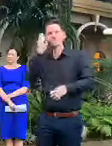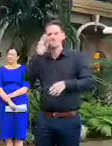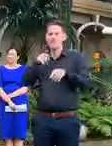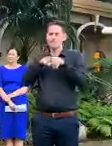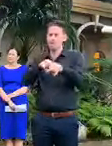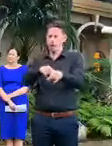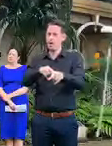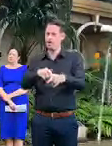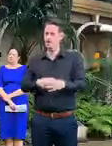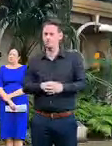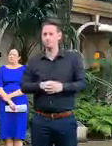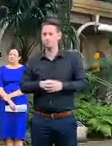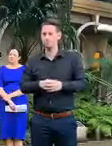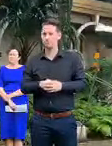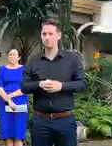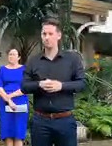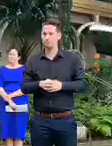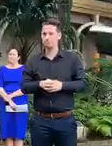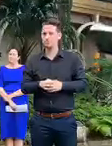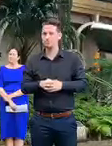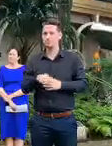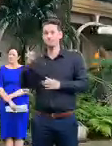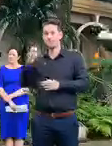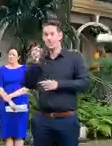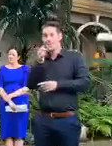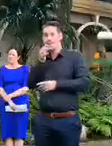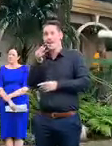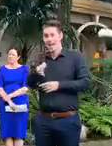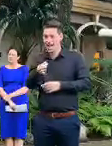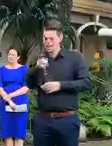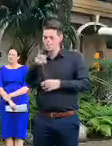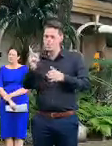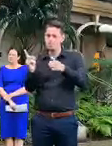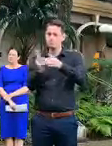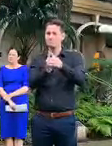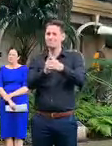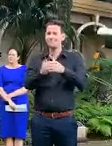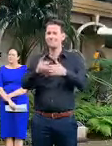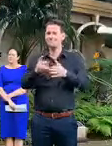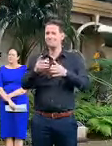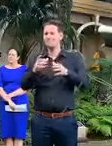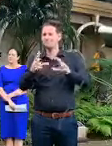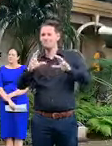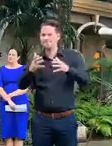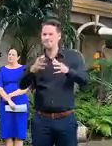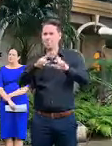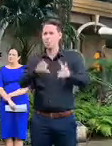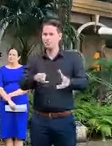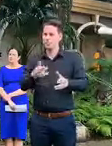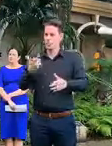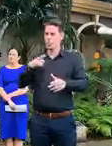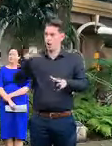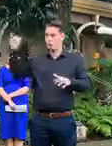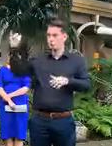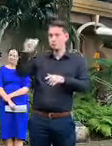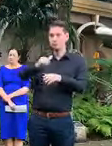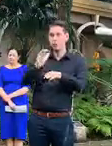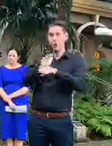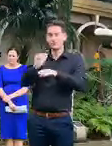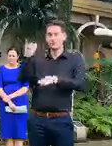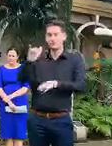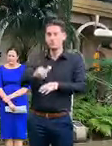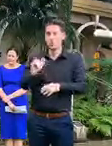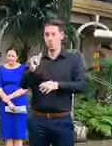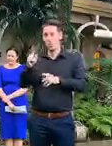advice. If you're being asked to go into quarantine because you've come through the border, you've come into